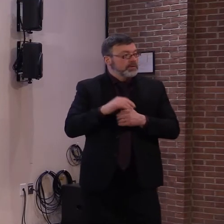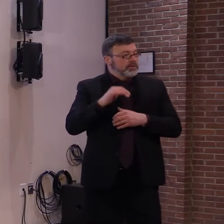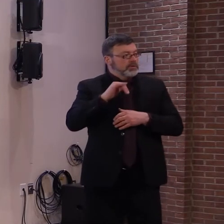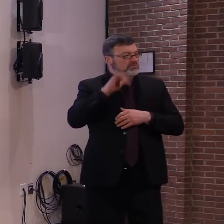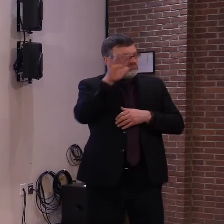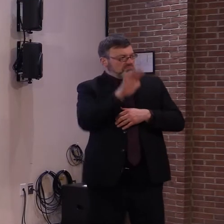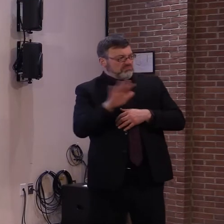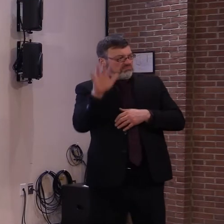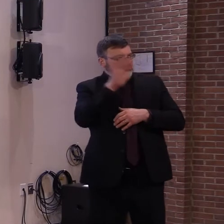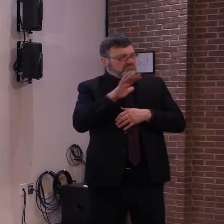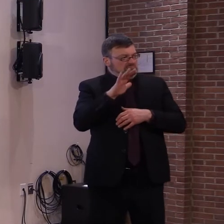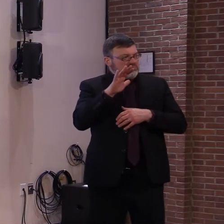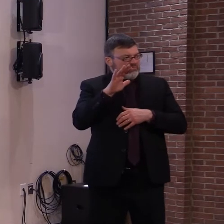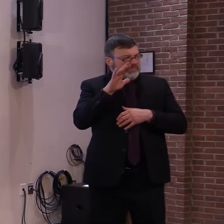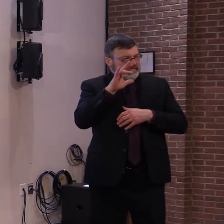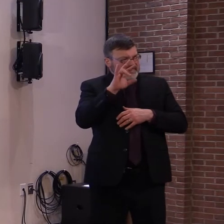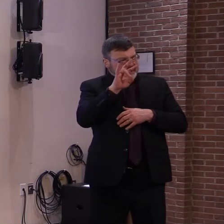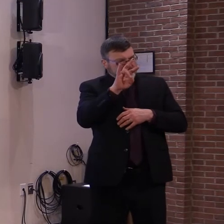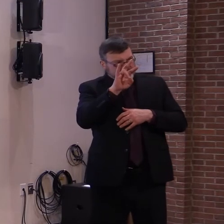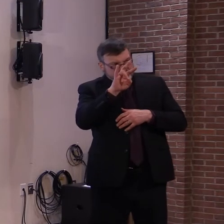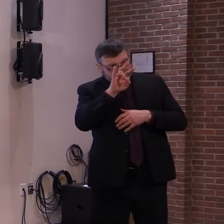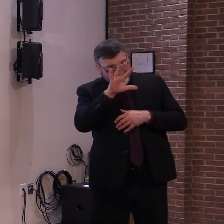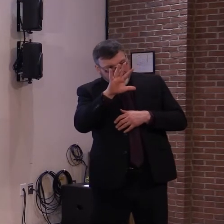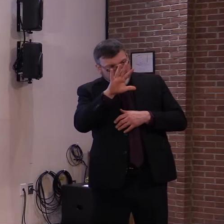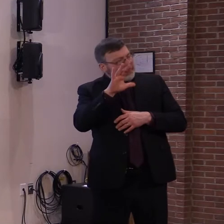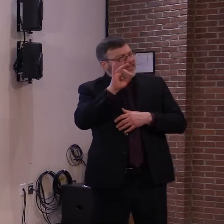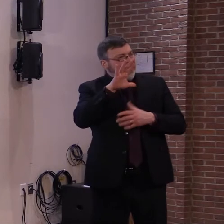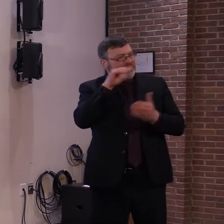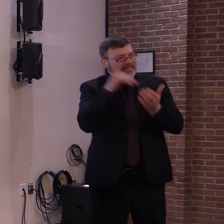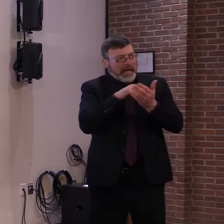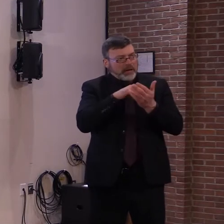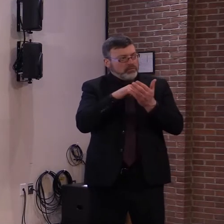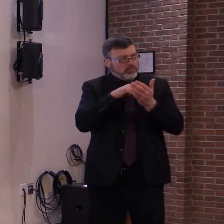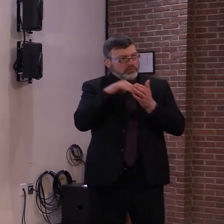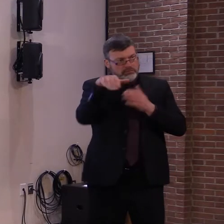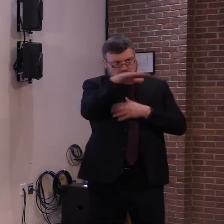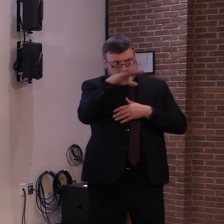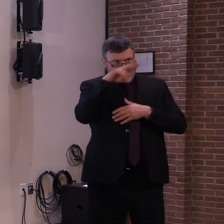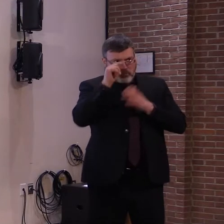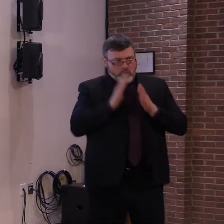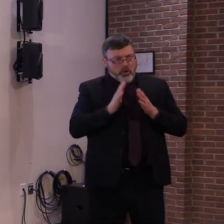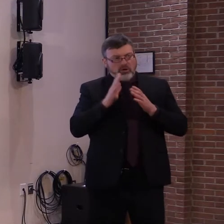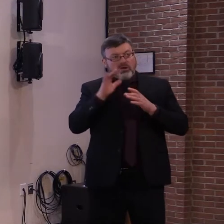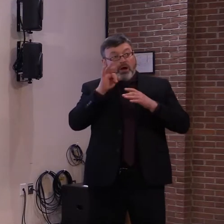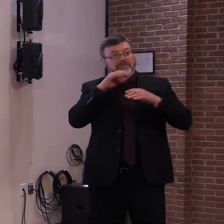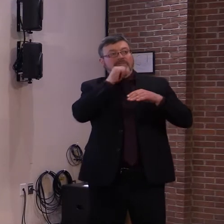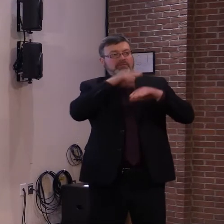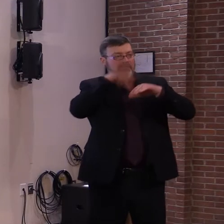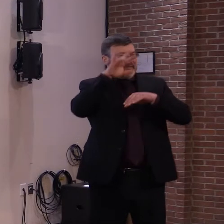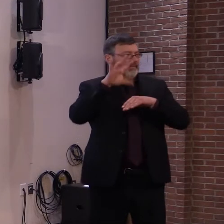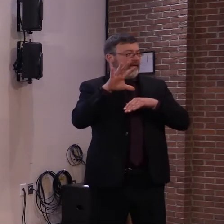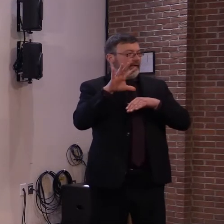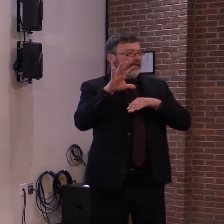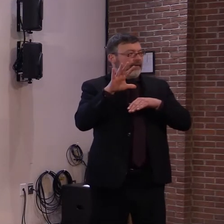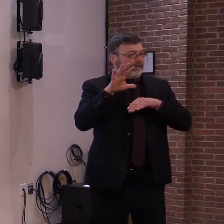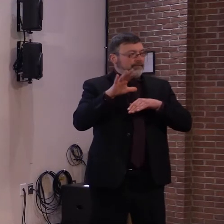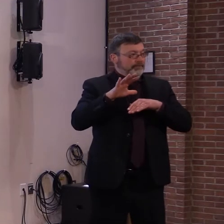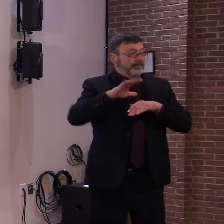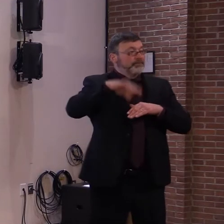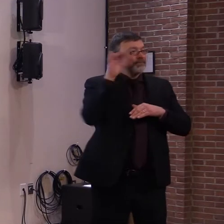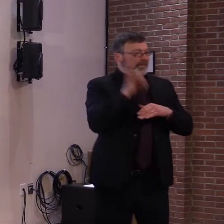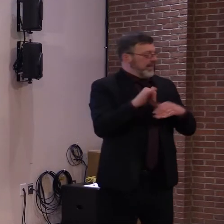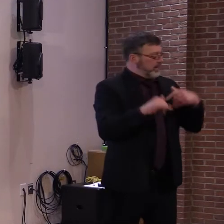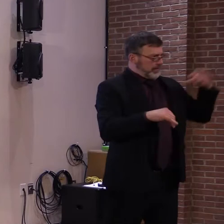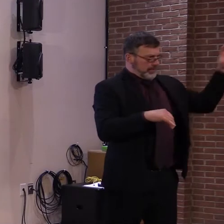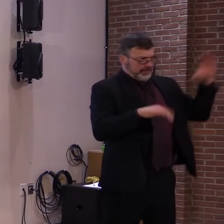And given our current allocation of approximately 8,000 9,000 doses per week, this age group should take about six weeks